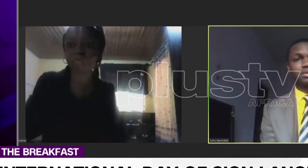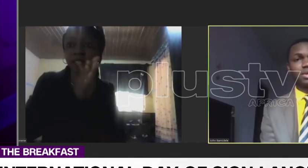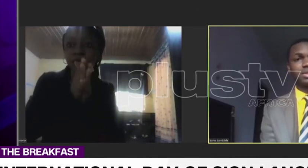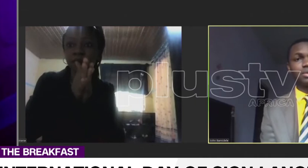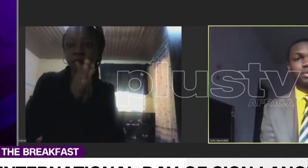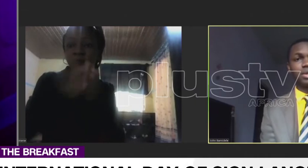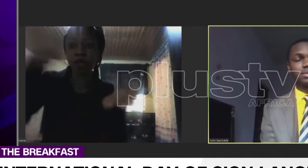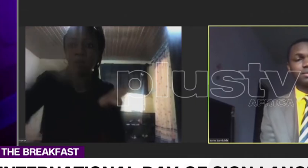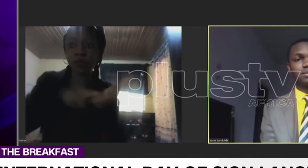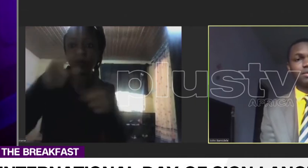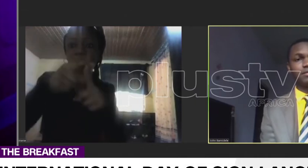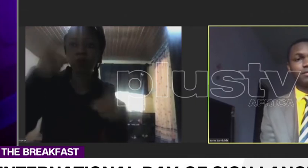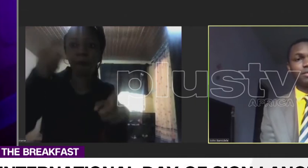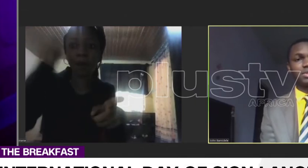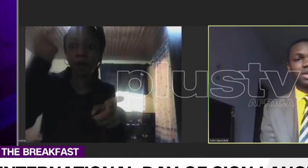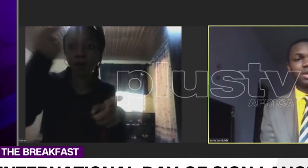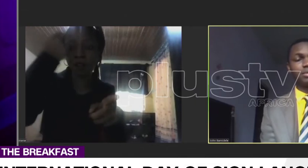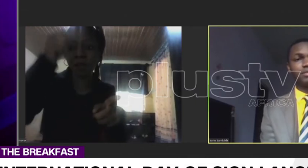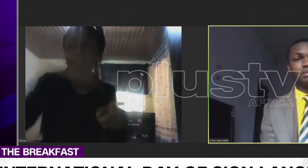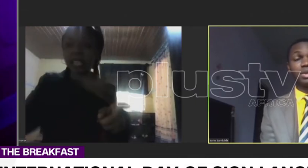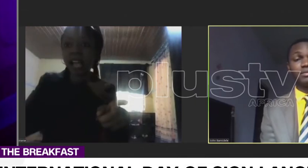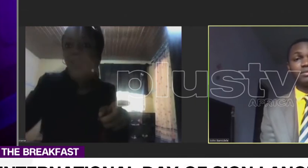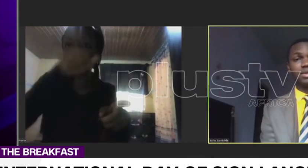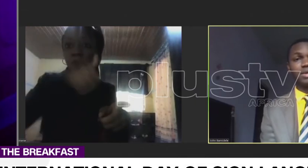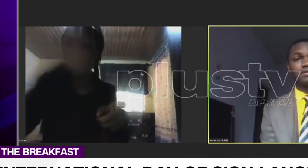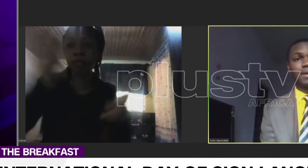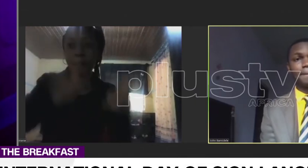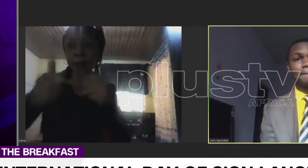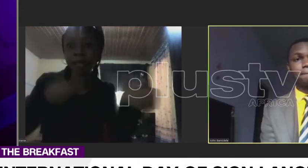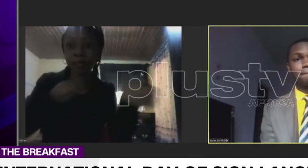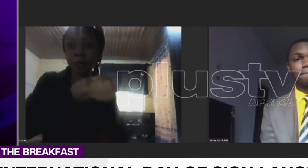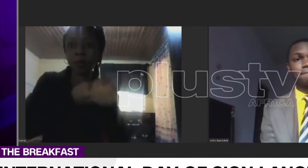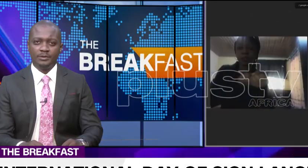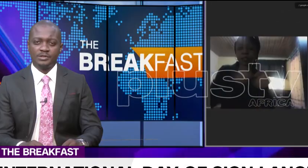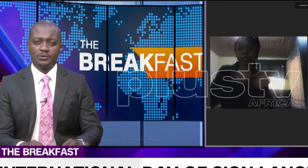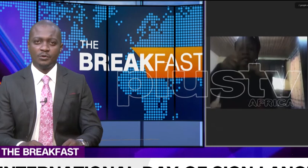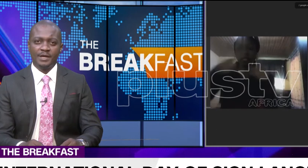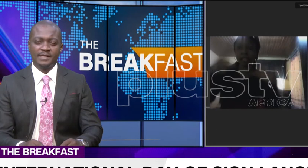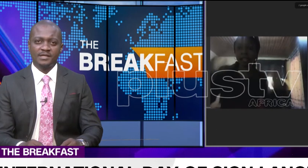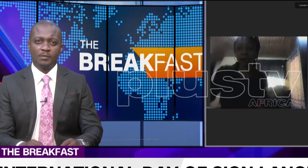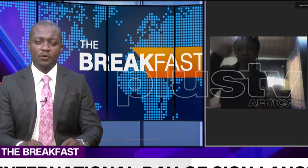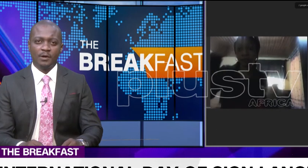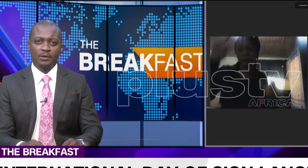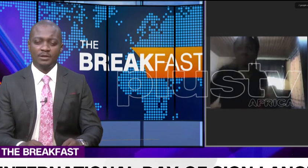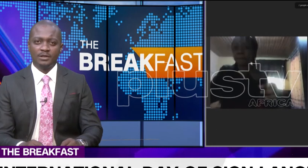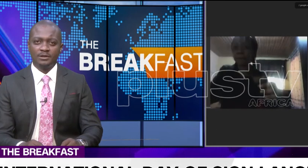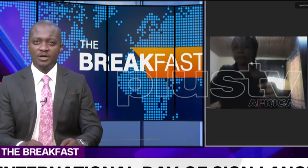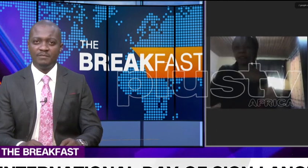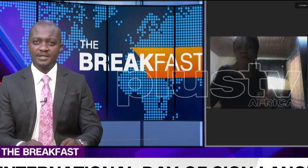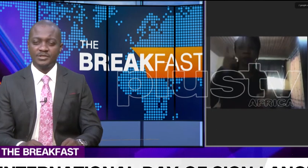stakeholders for sign language for the benefit of the deaf. you know, still going to be asking more about what the government is